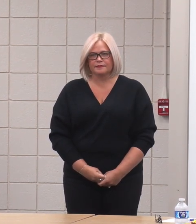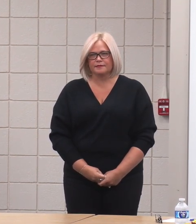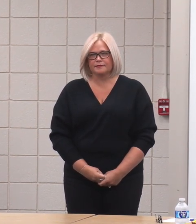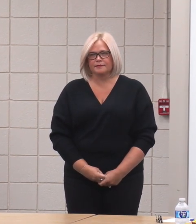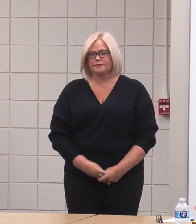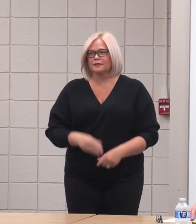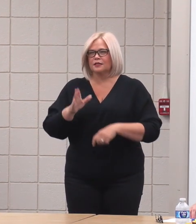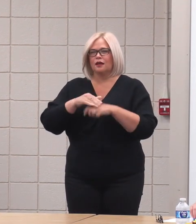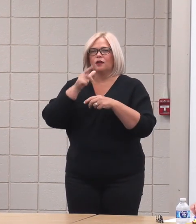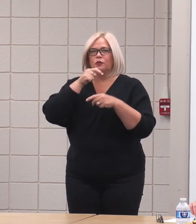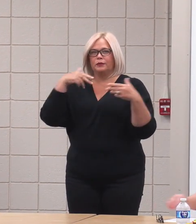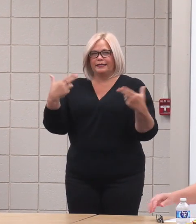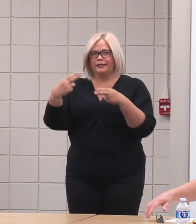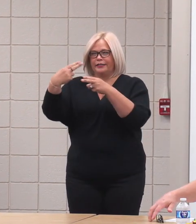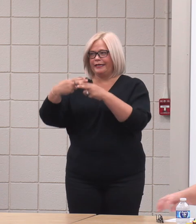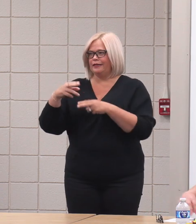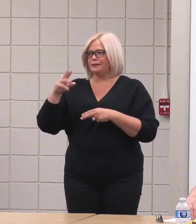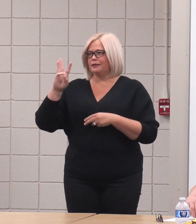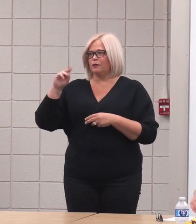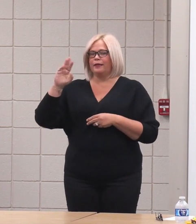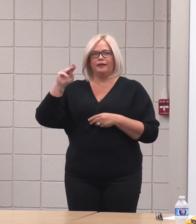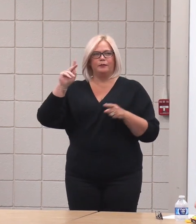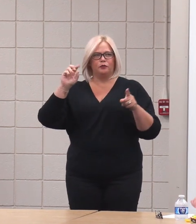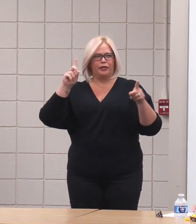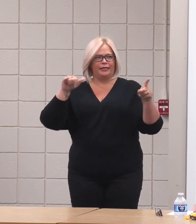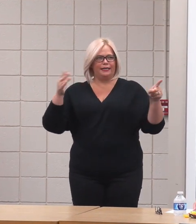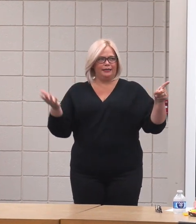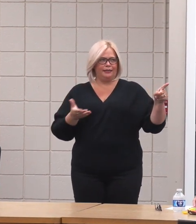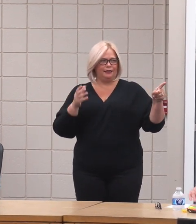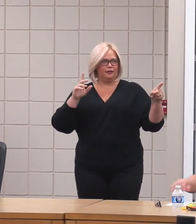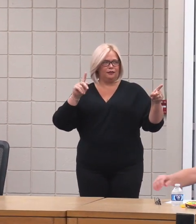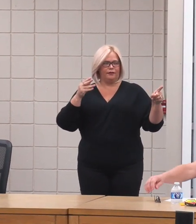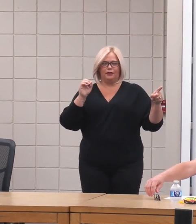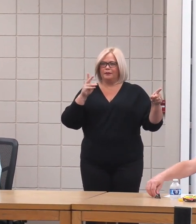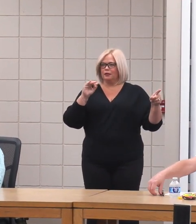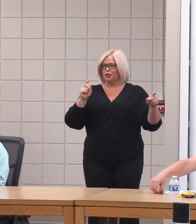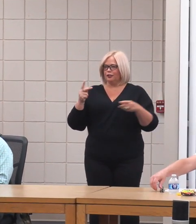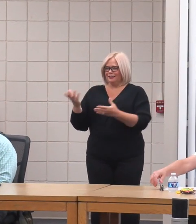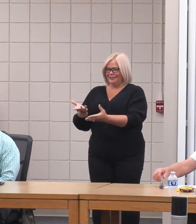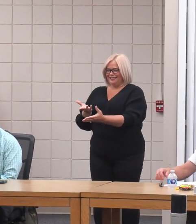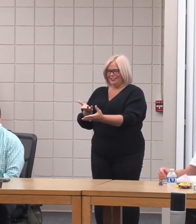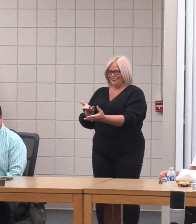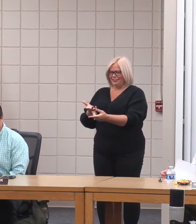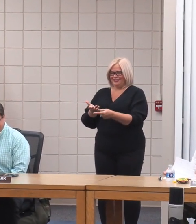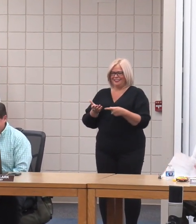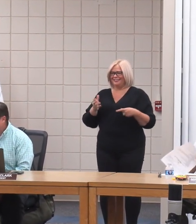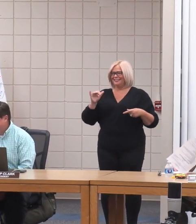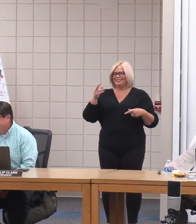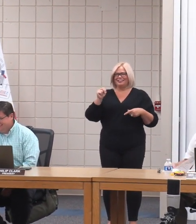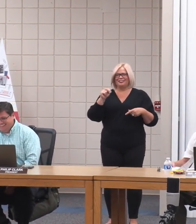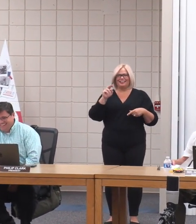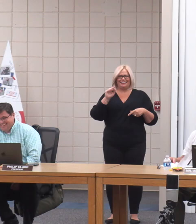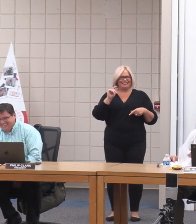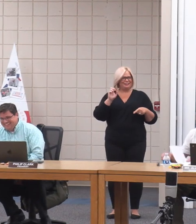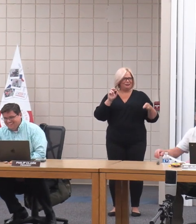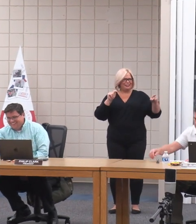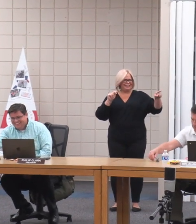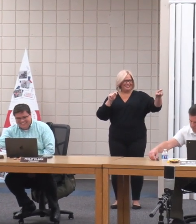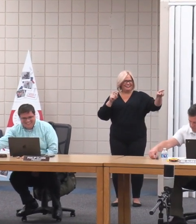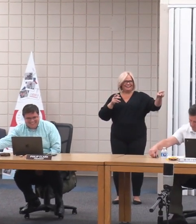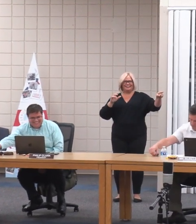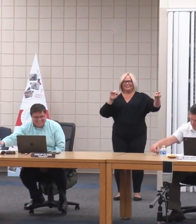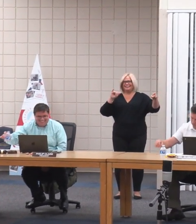Roll call, William Brady? Here. Bill Clark? Here. John Beckstreet? Here.